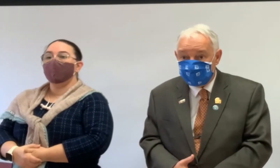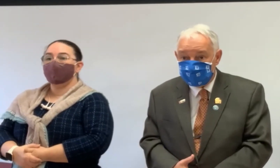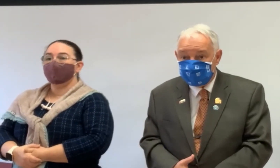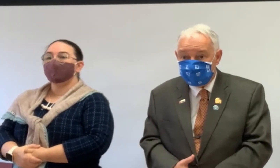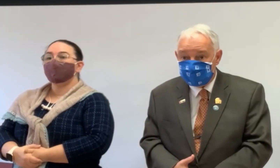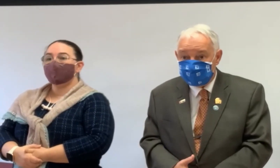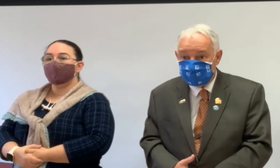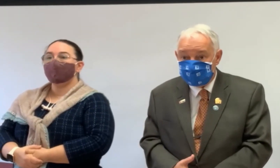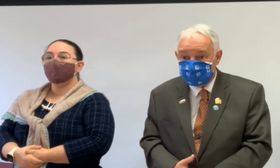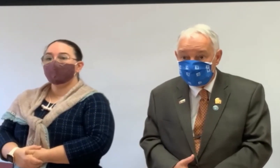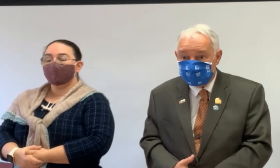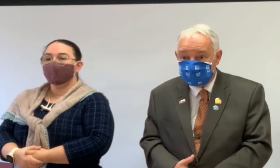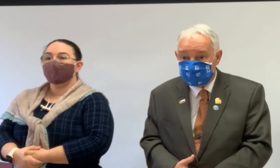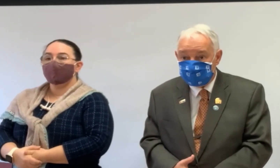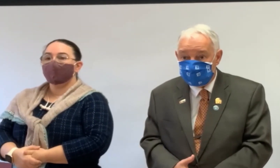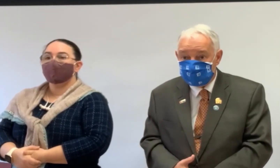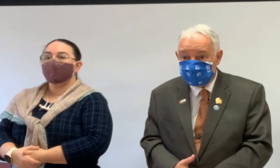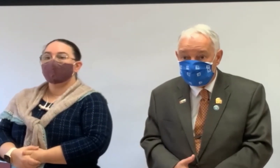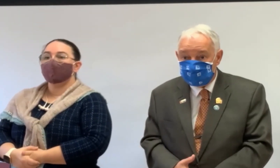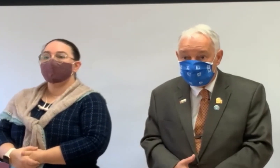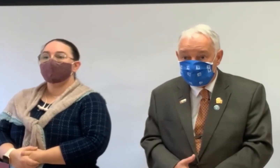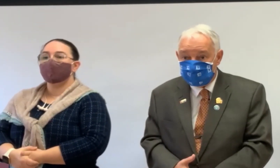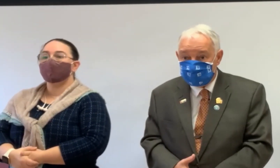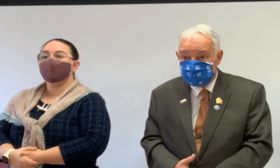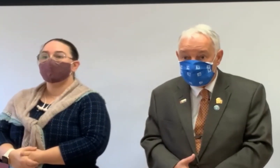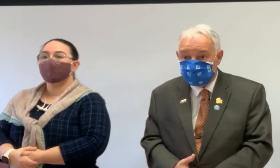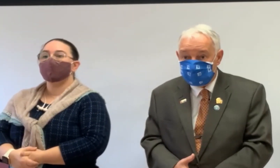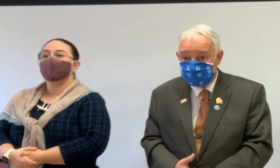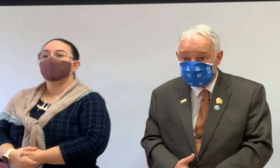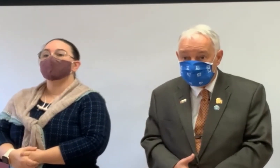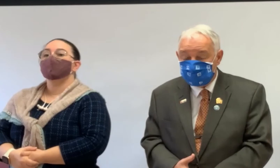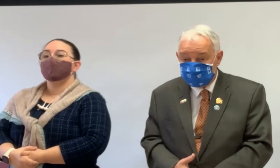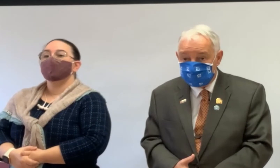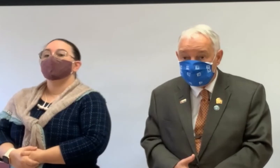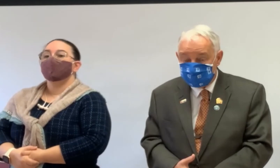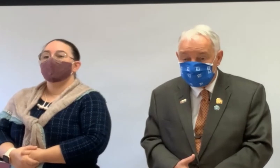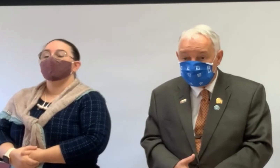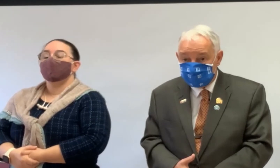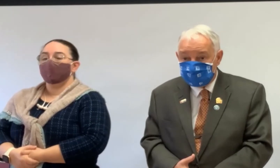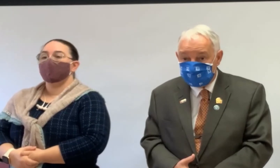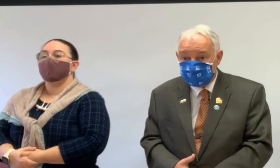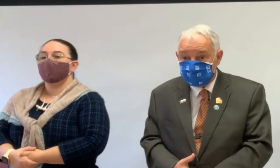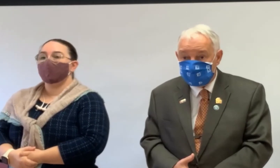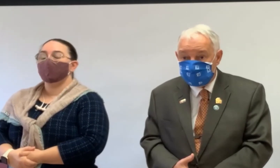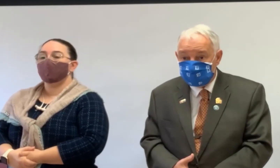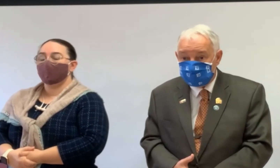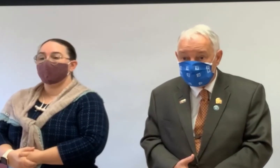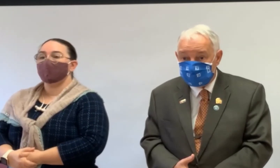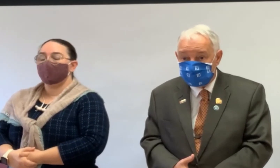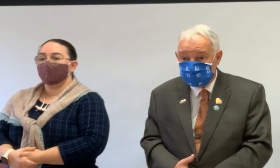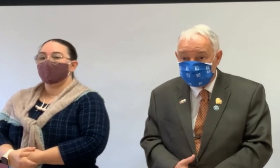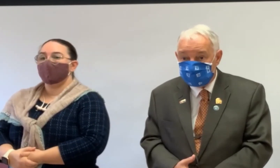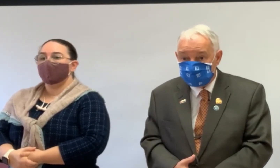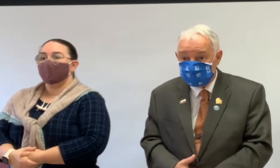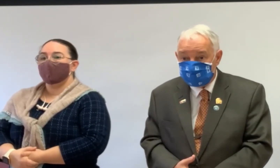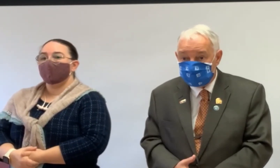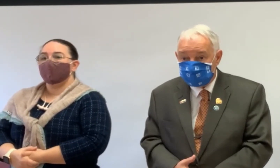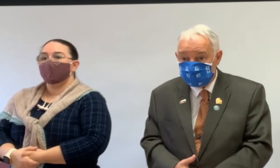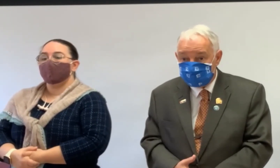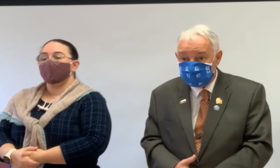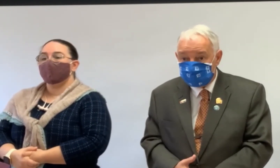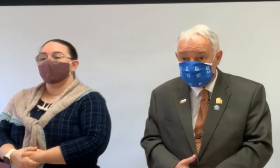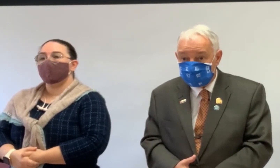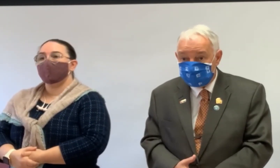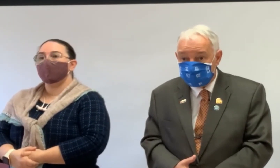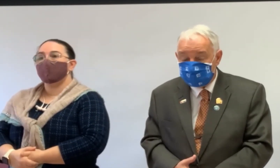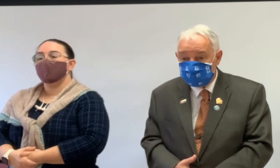found out that the house is $250,000. Is it better for you to